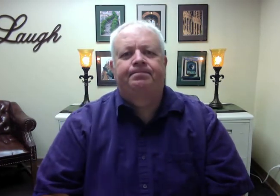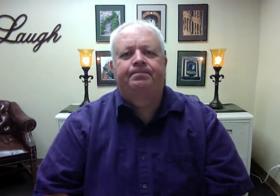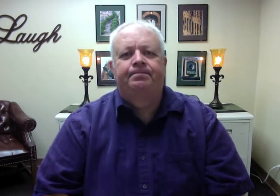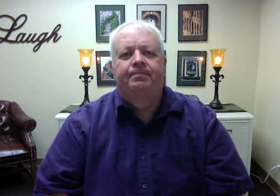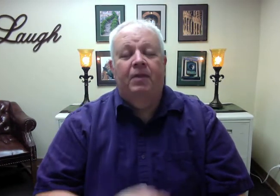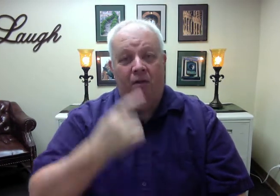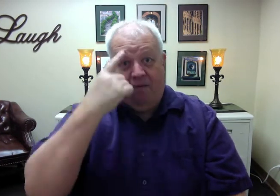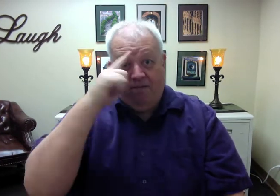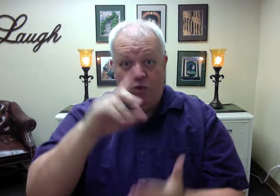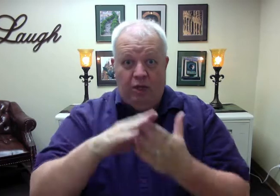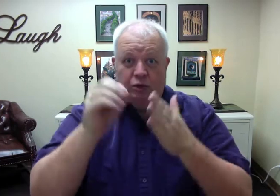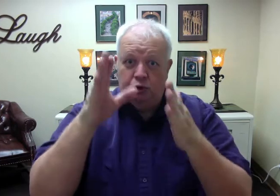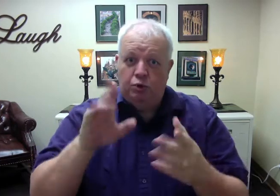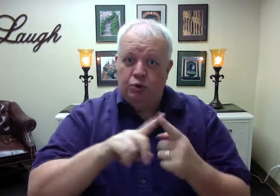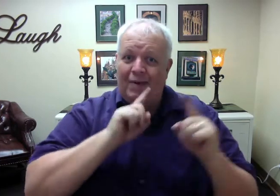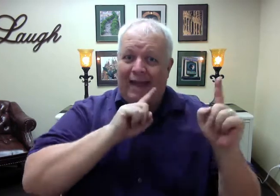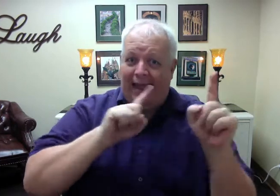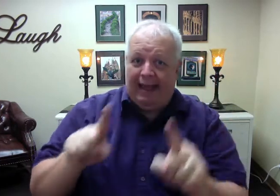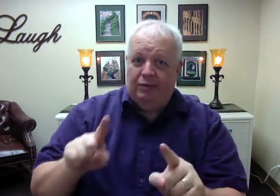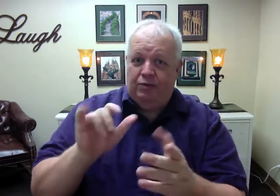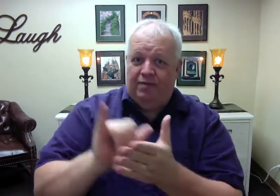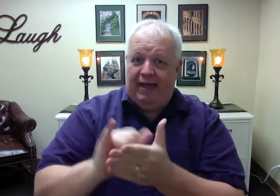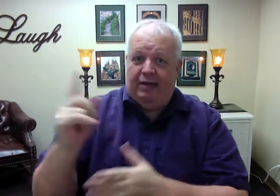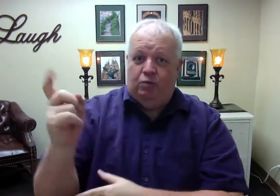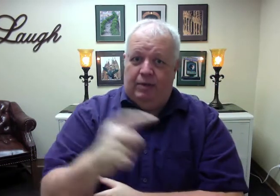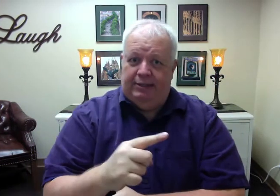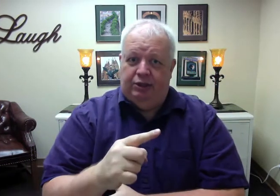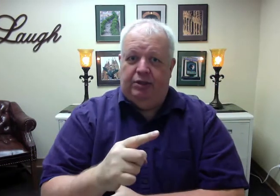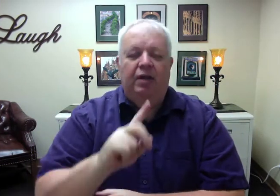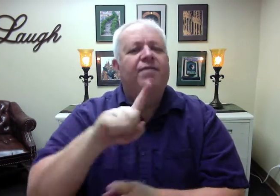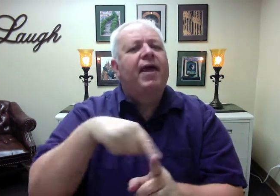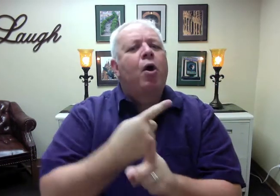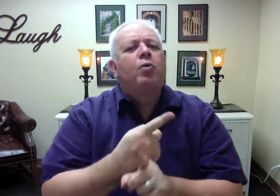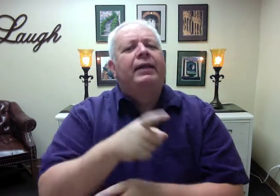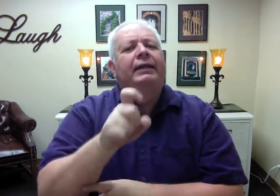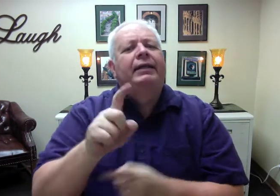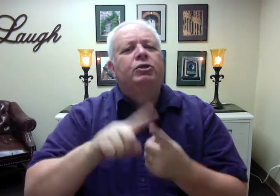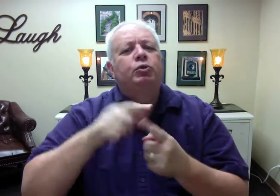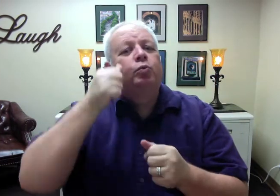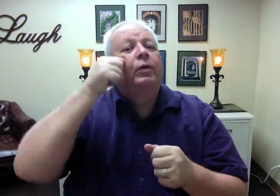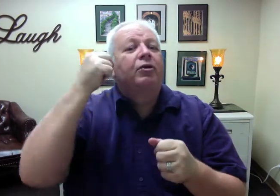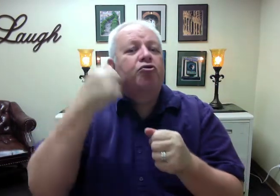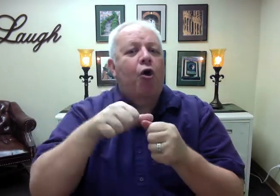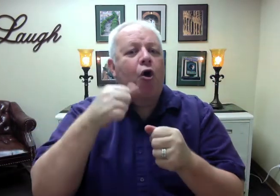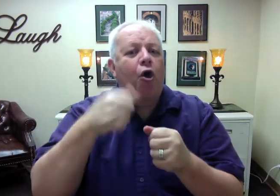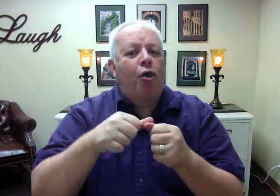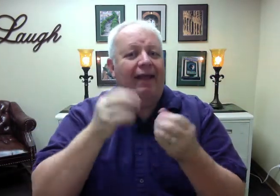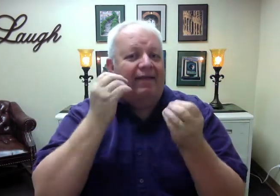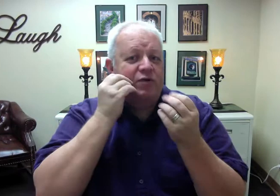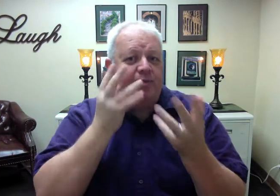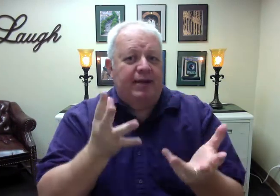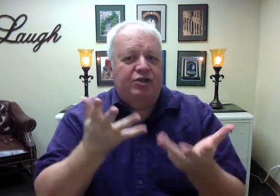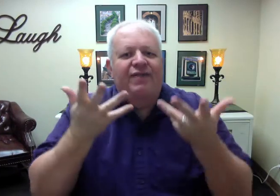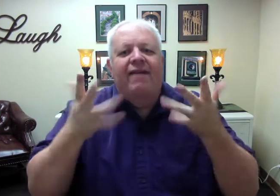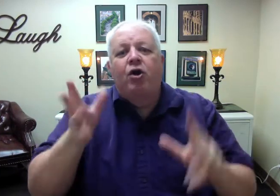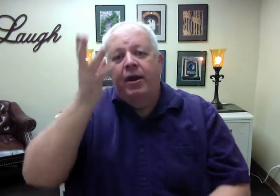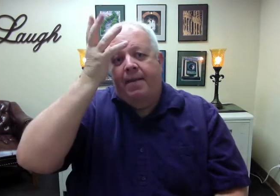For a student to answer this question, they only need to recall information that they have memorized.